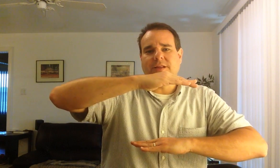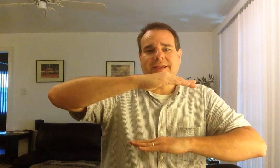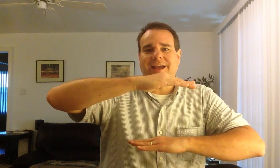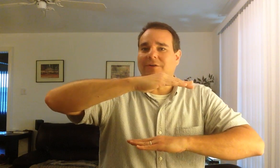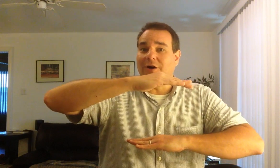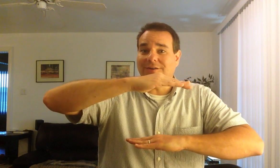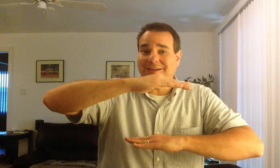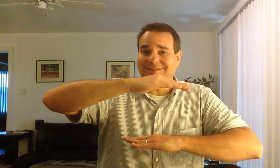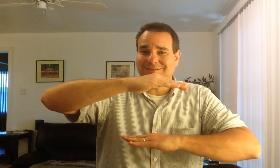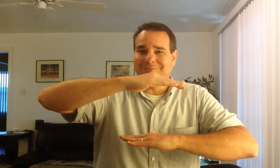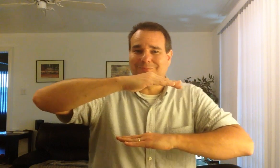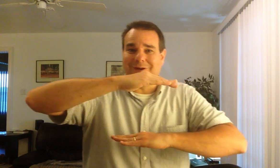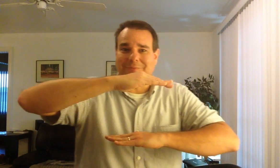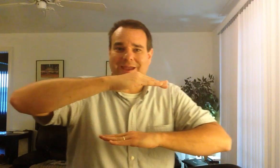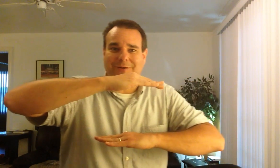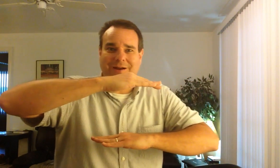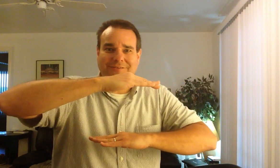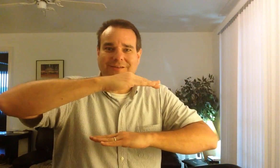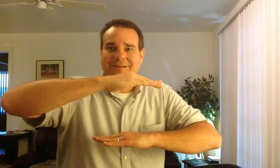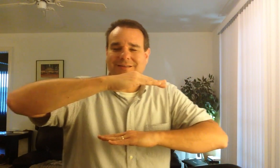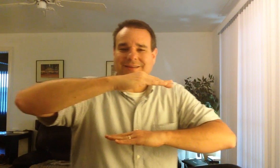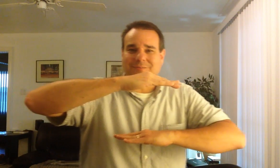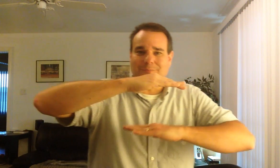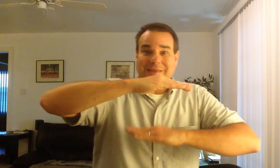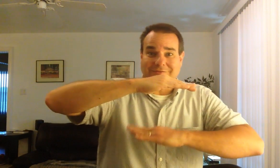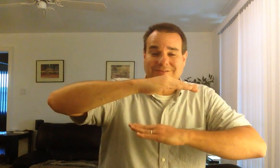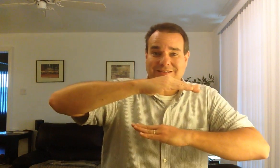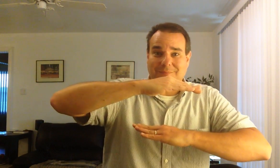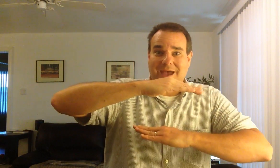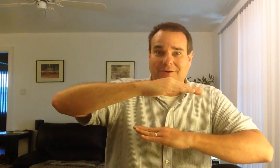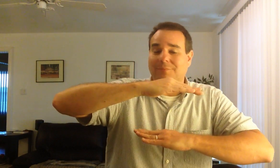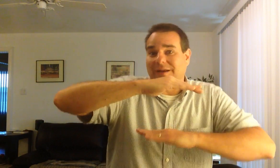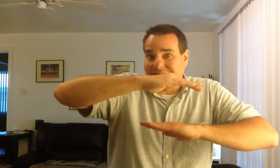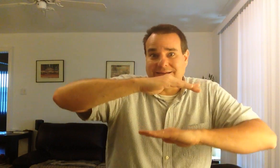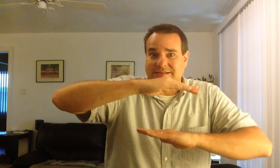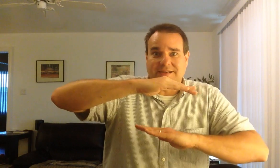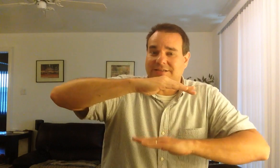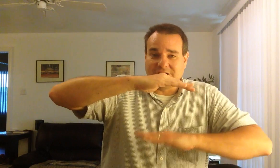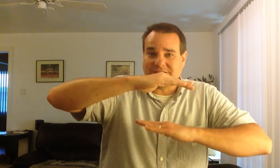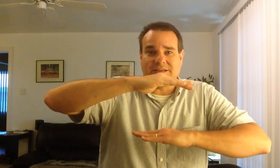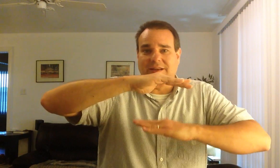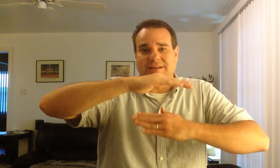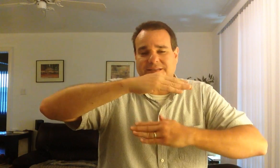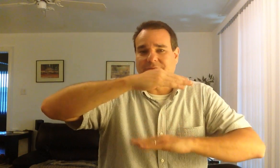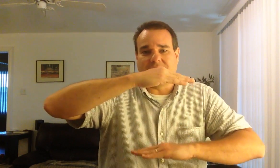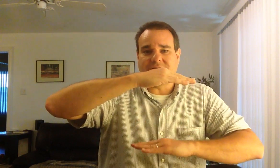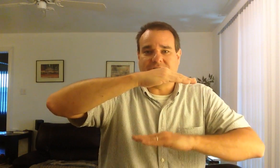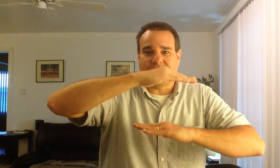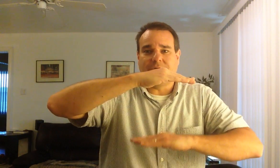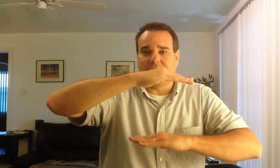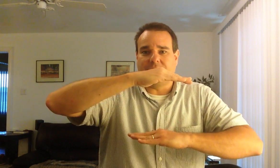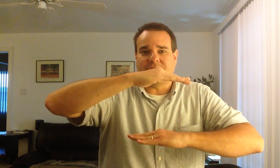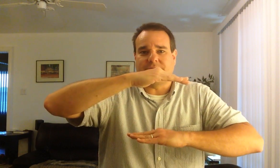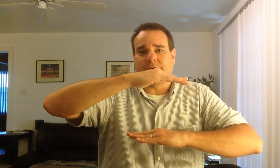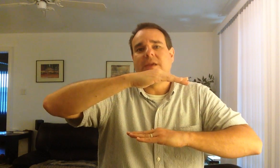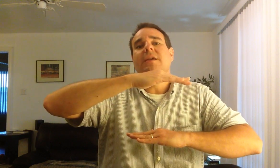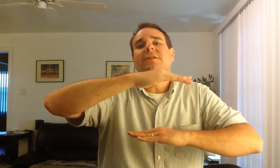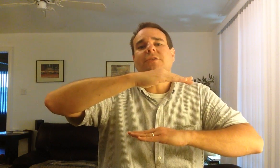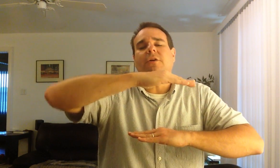really kind of a hard thing to wrap your head around, that the bit doesn't matter, but it doesn't. It's in relation to the noise floor. So